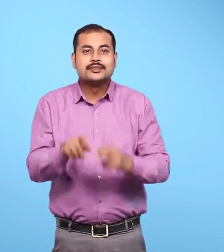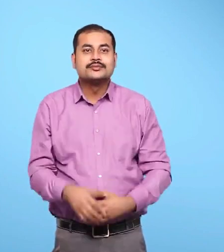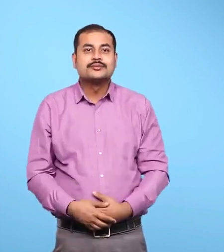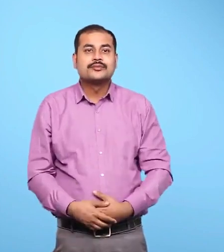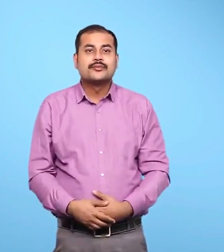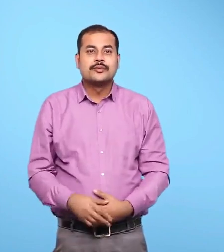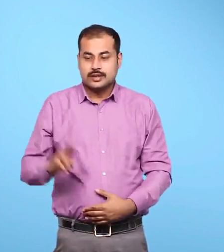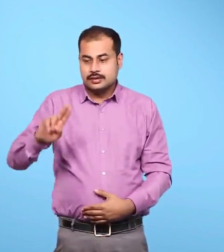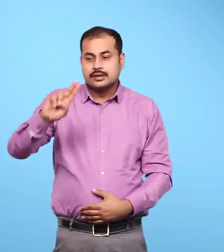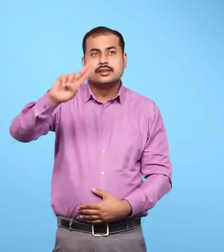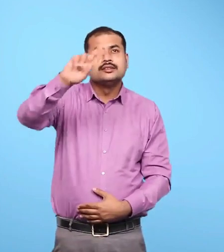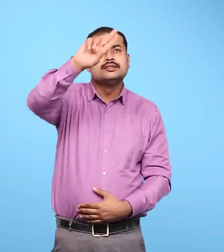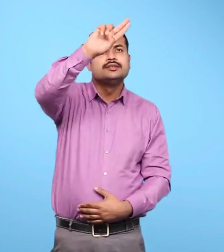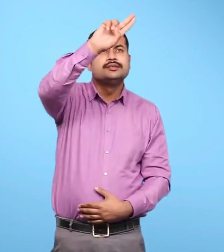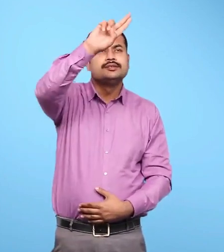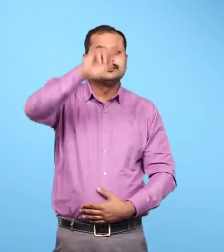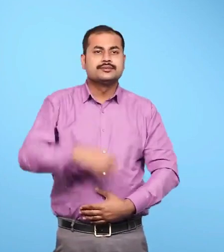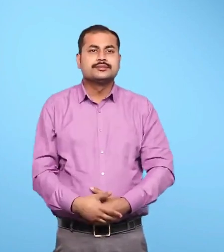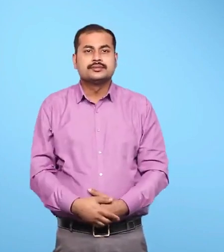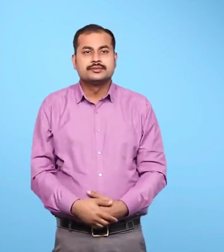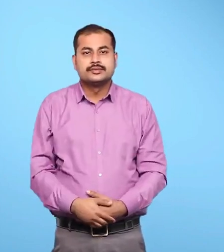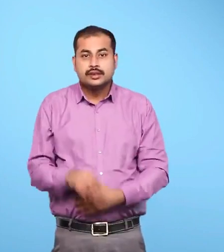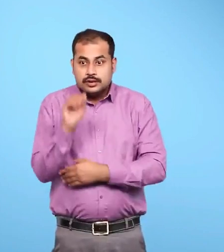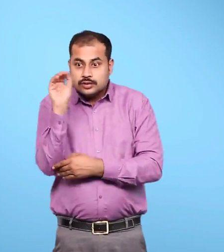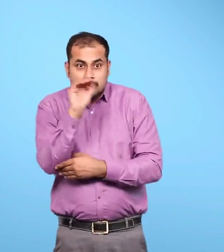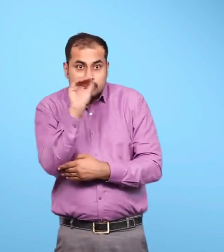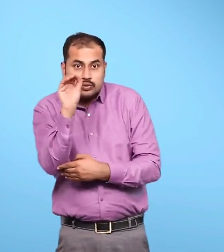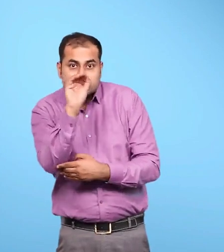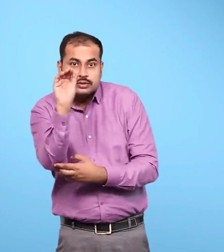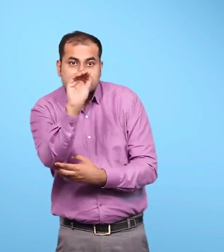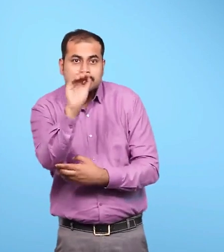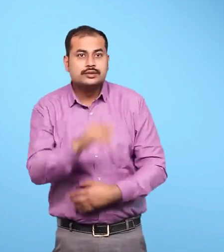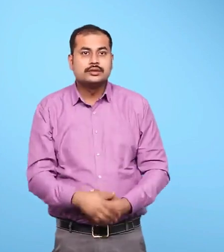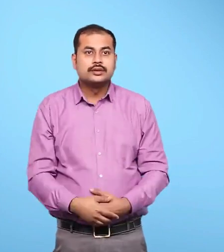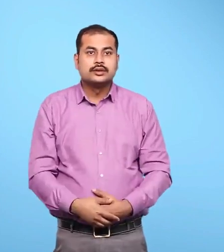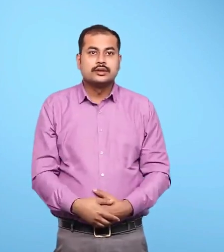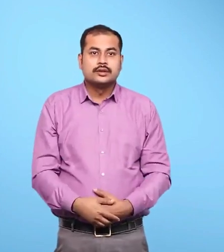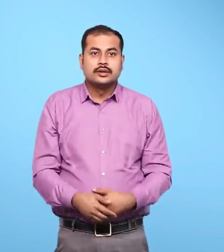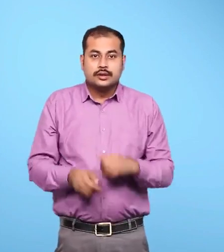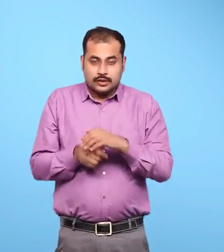Lizard Snake Turtle